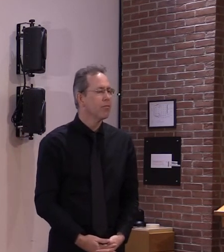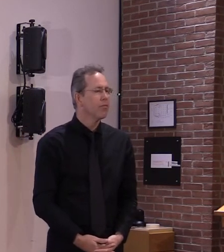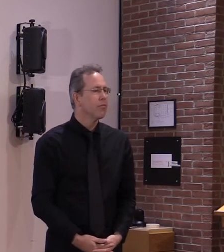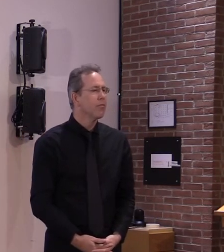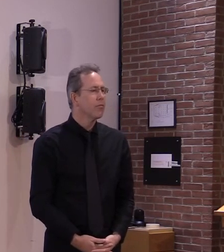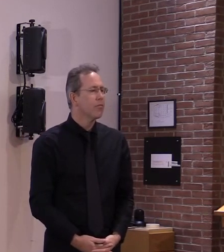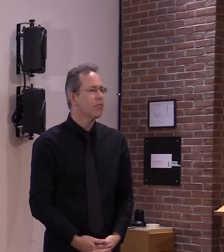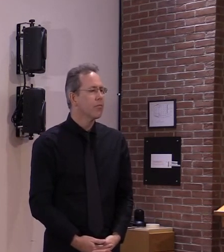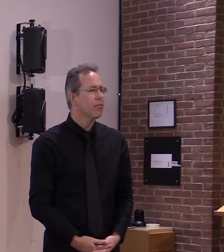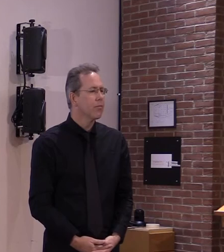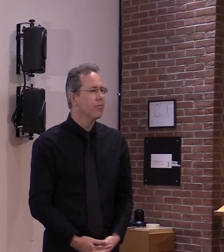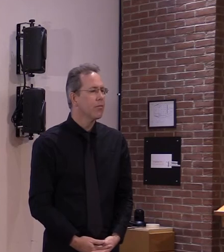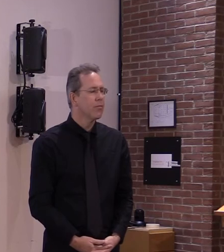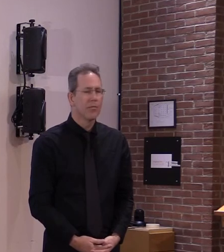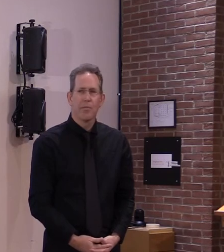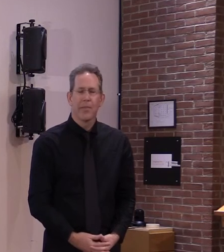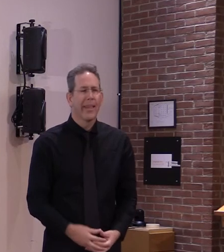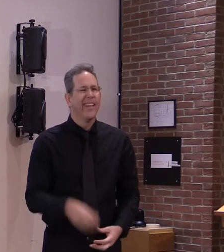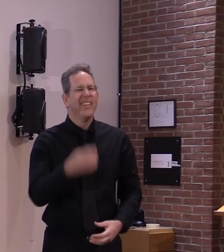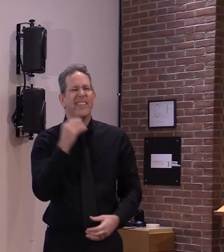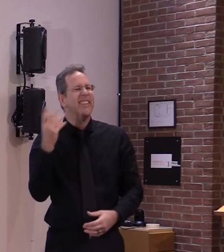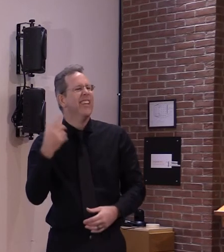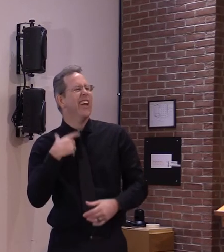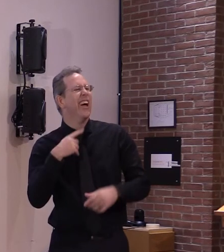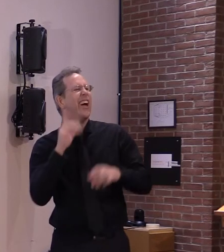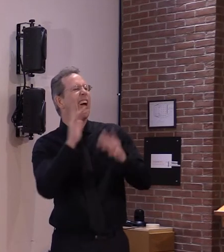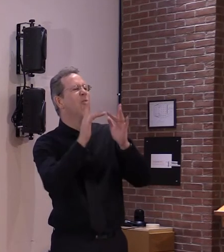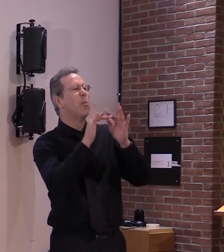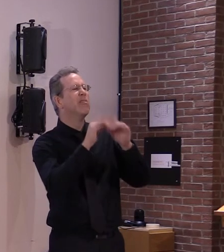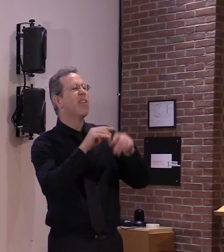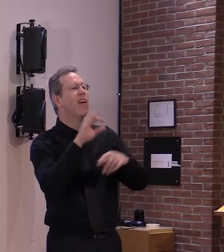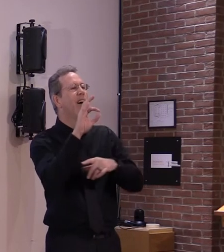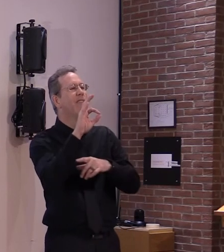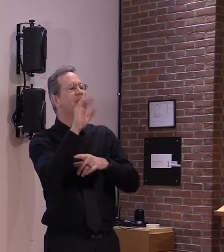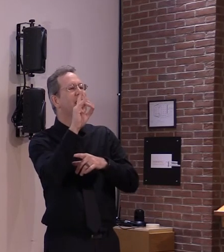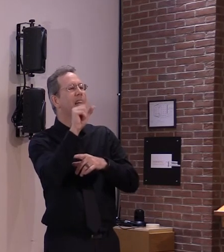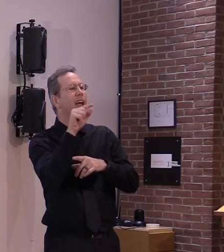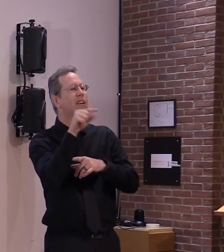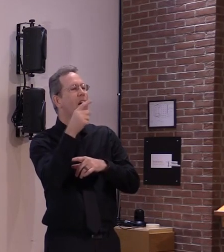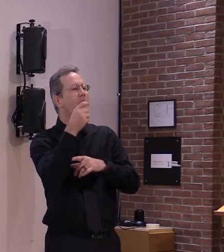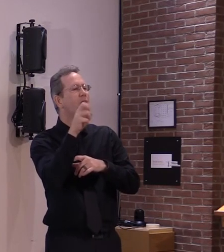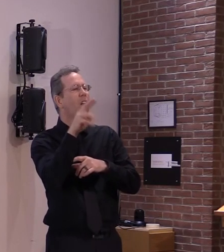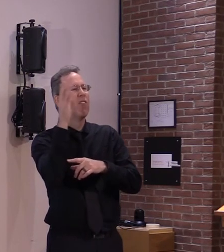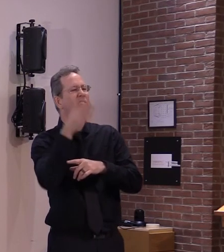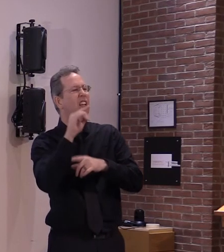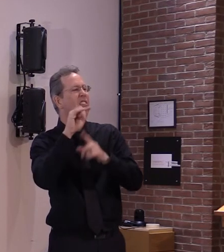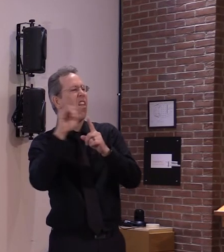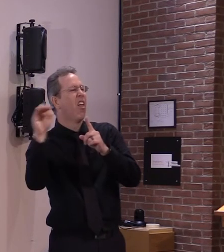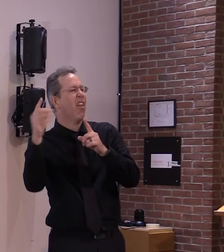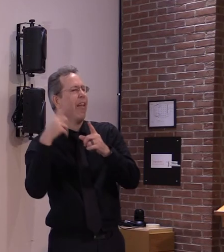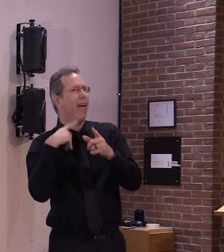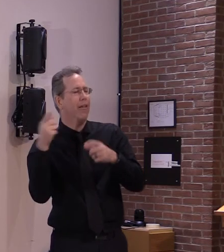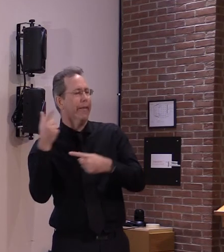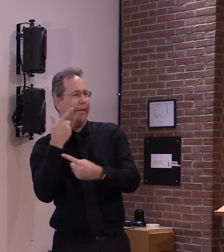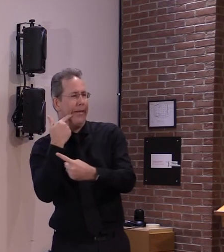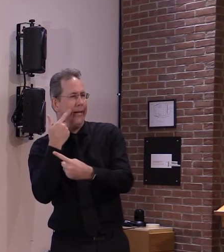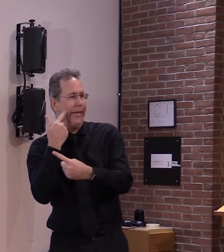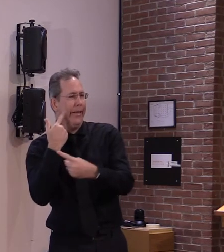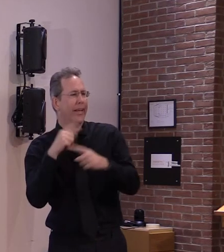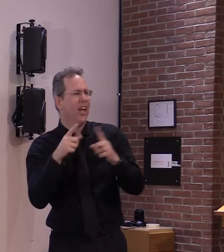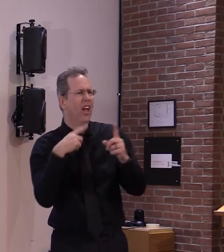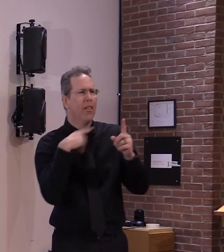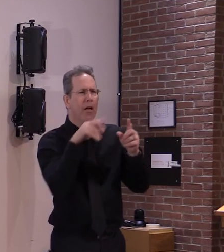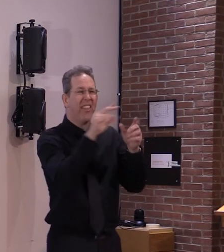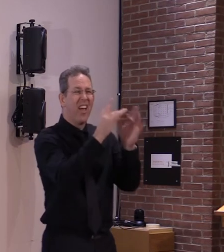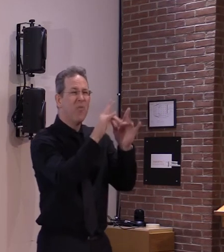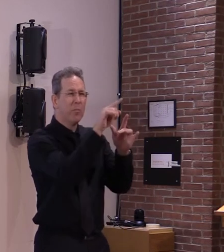and there's a a list of possible uh adverse events events or outcomes um